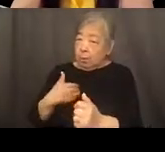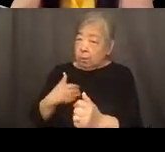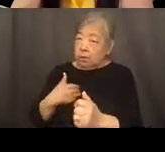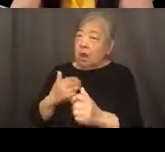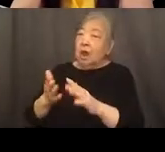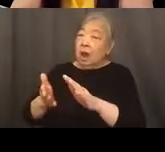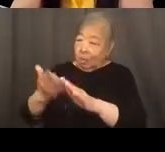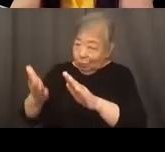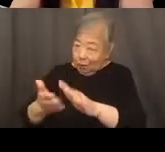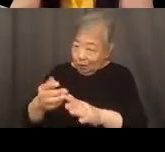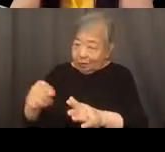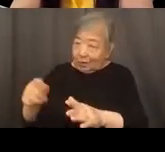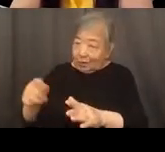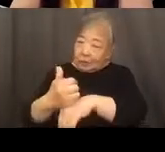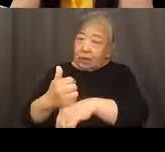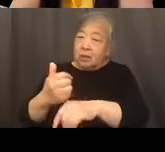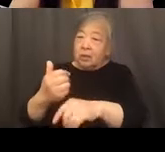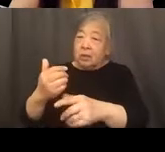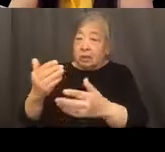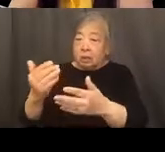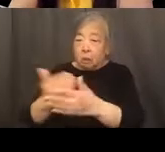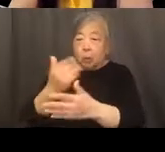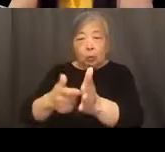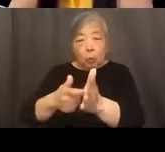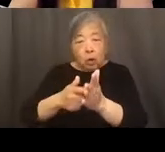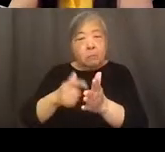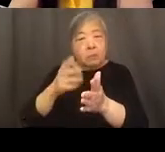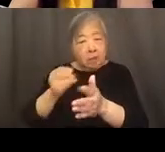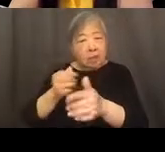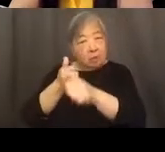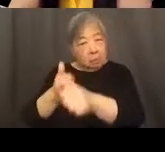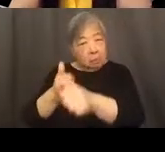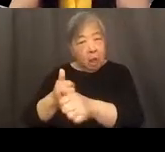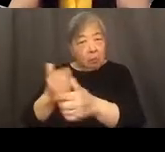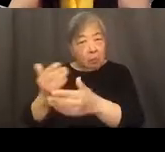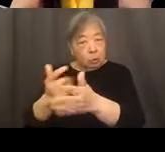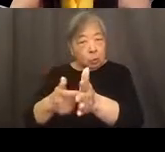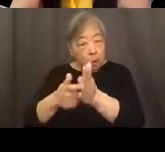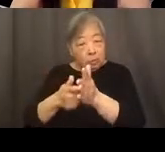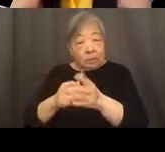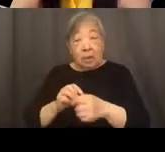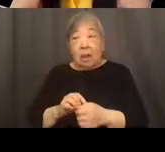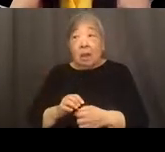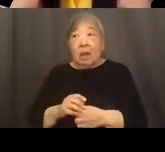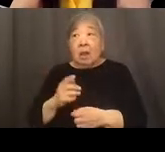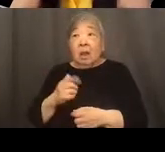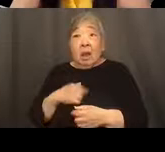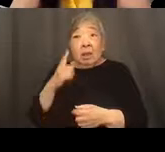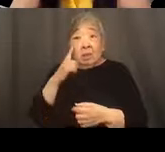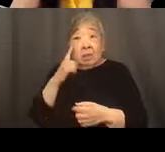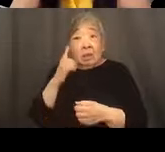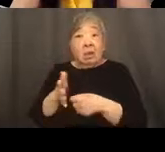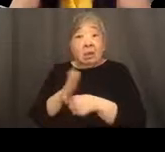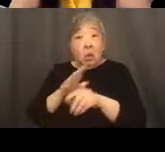these new requirements and stay compliant. So in light of COVID, I think that really accelerated the shift